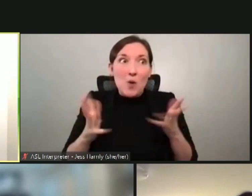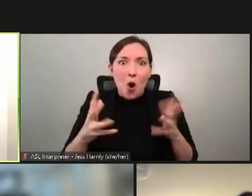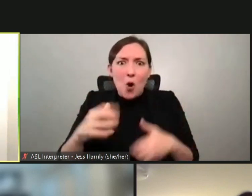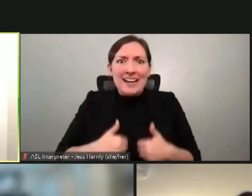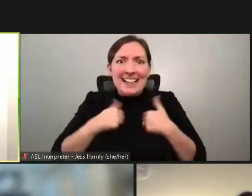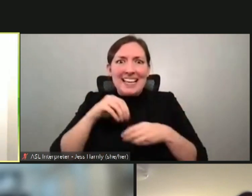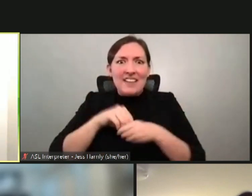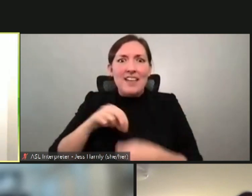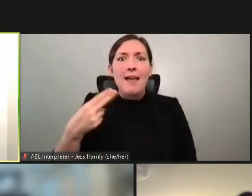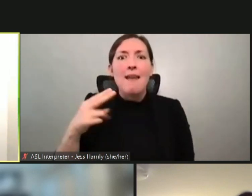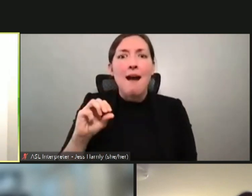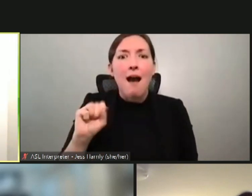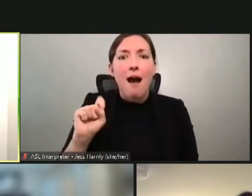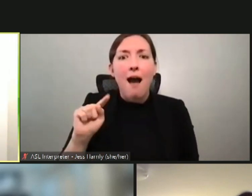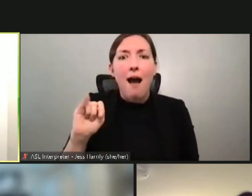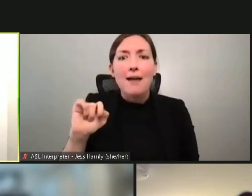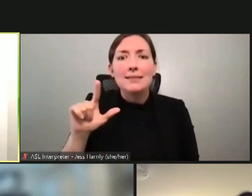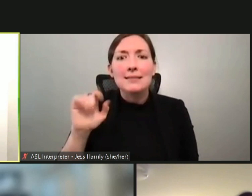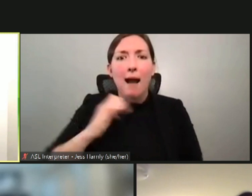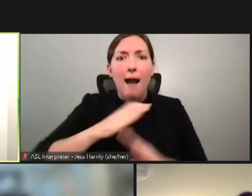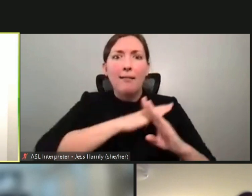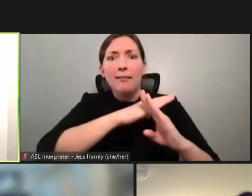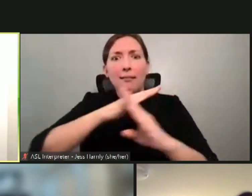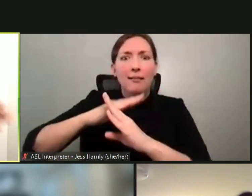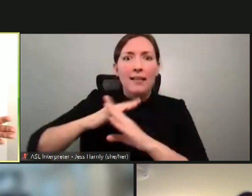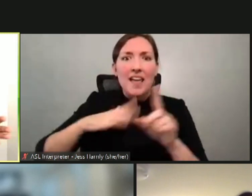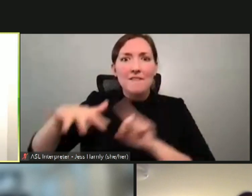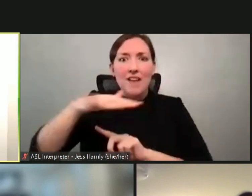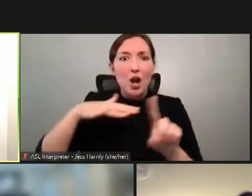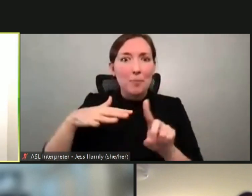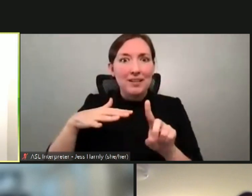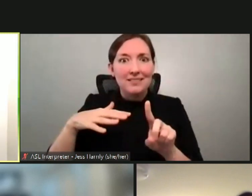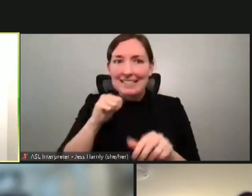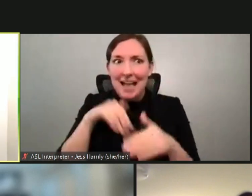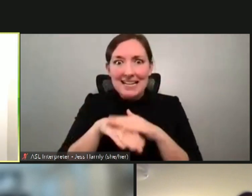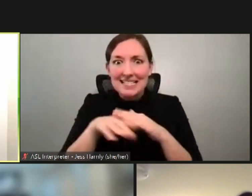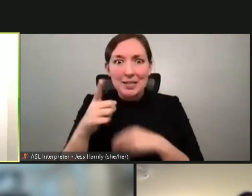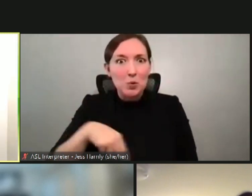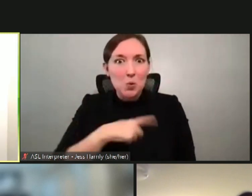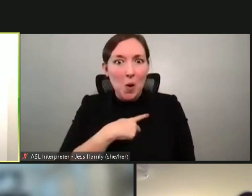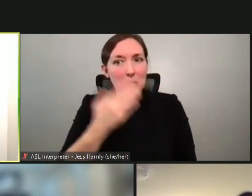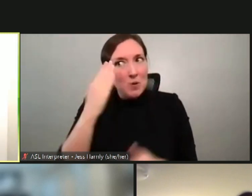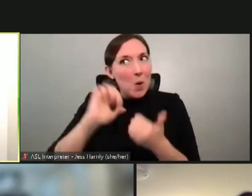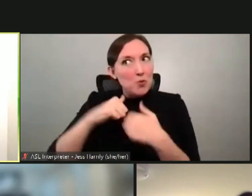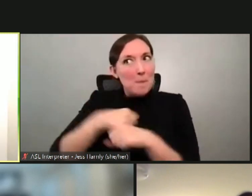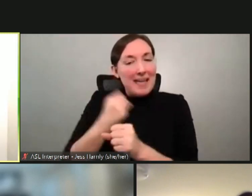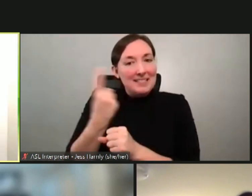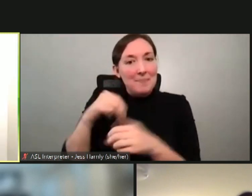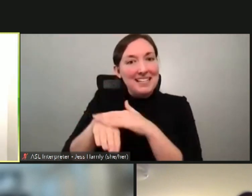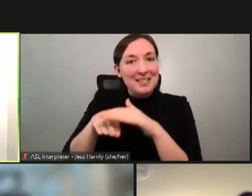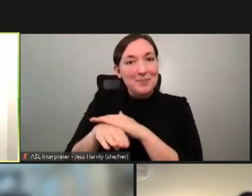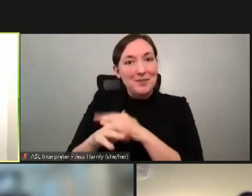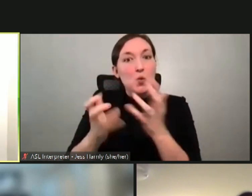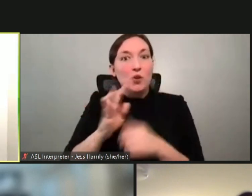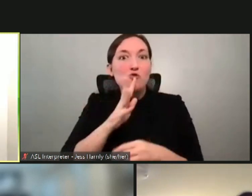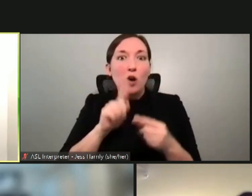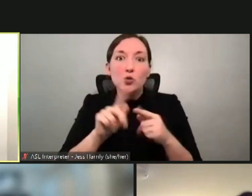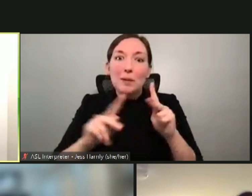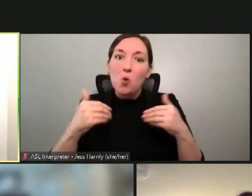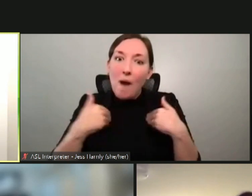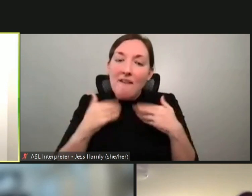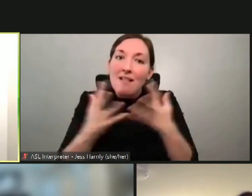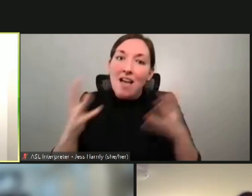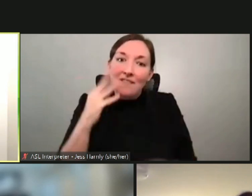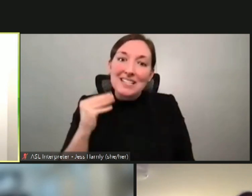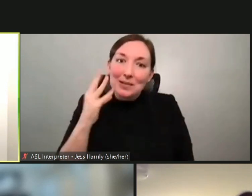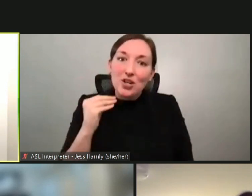hostile environment that is inaccessible to us and we know how to make it. So you want to speak to people with lots of experience who understand the